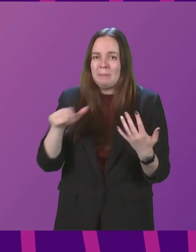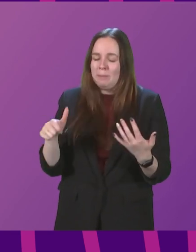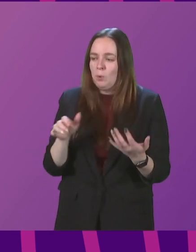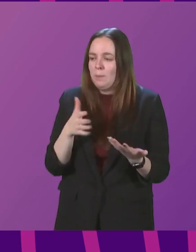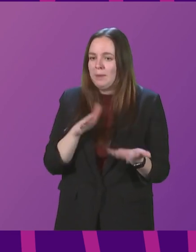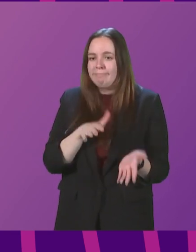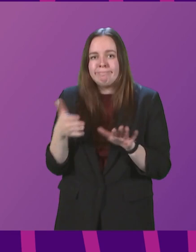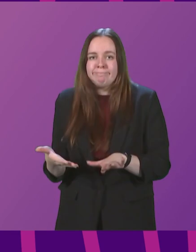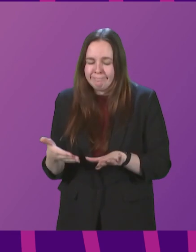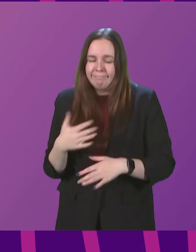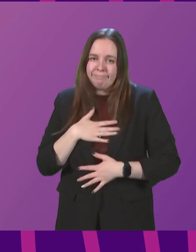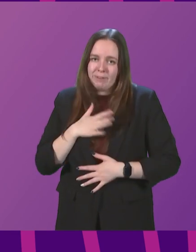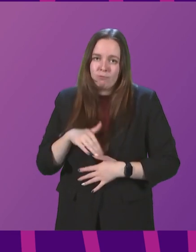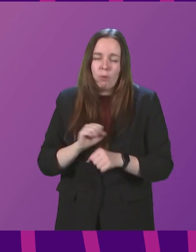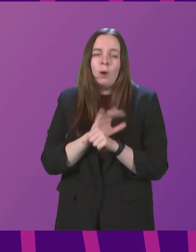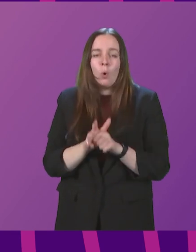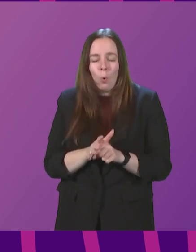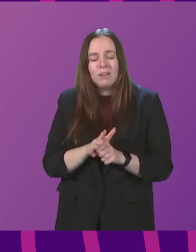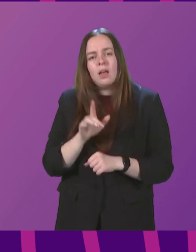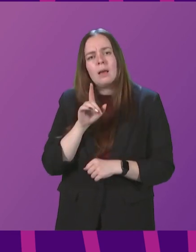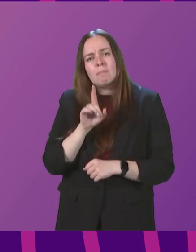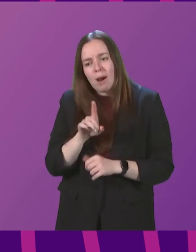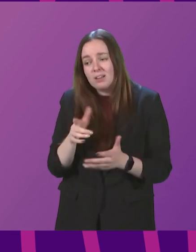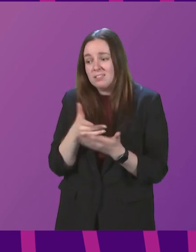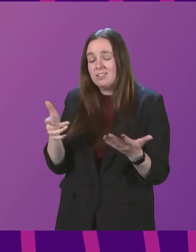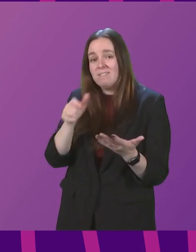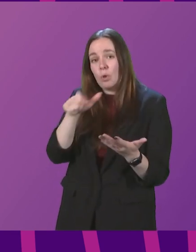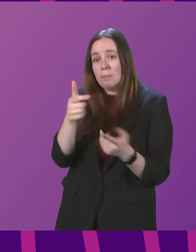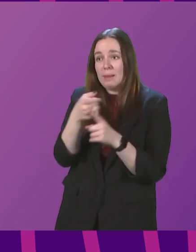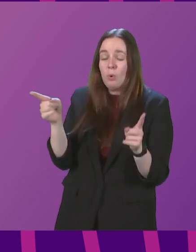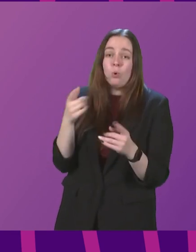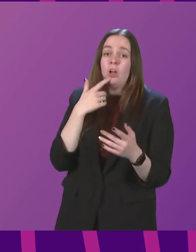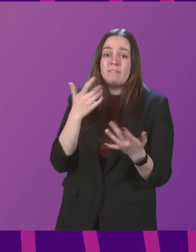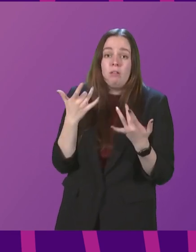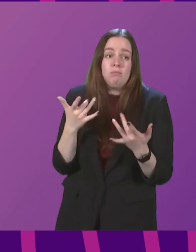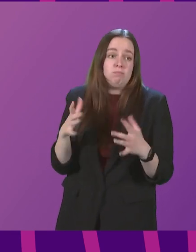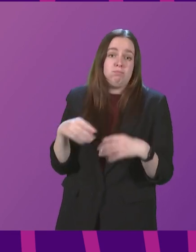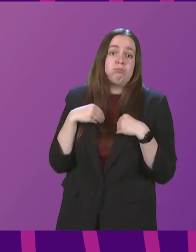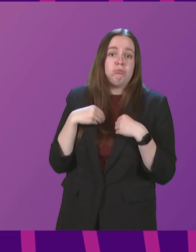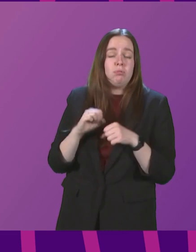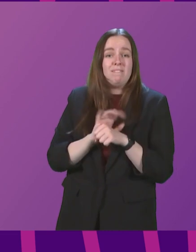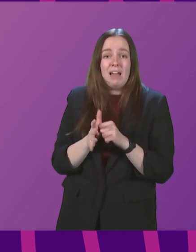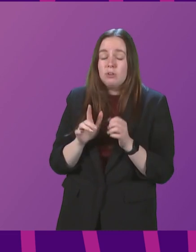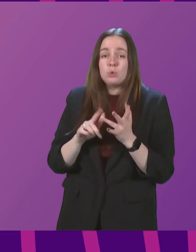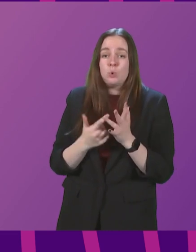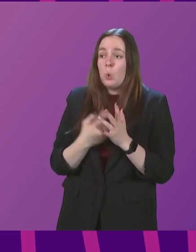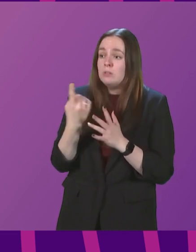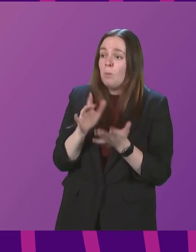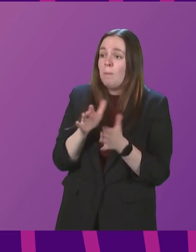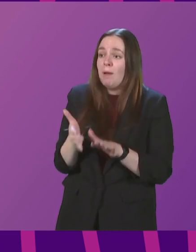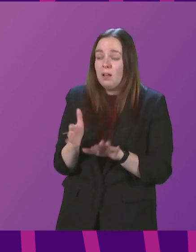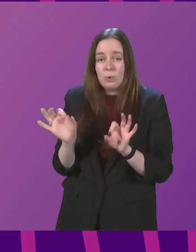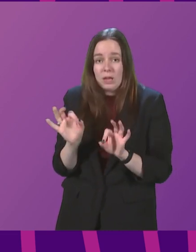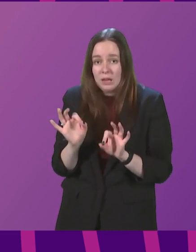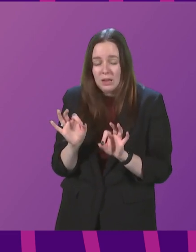as a result of this virus. But even for those of us who have not had the virus or who have not lost a family member, there have been